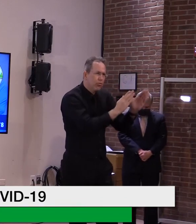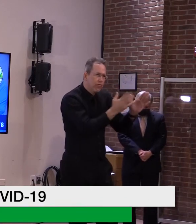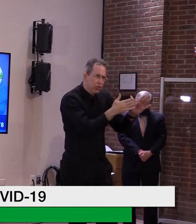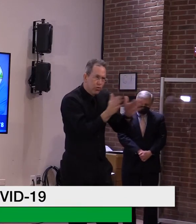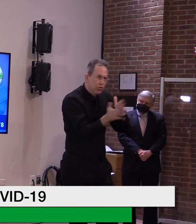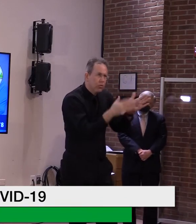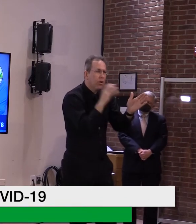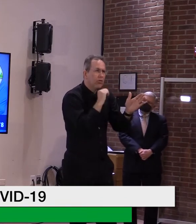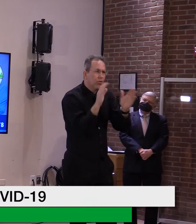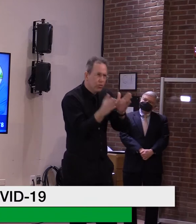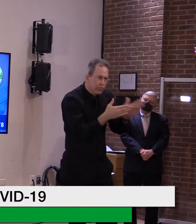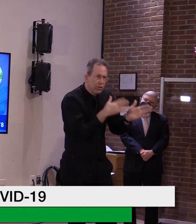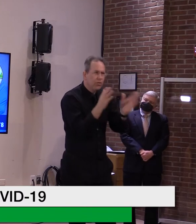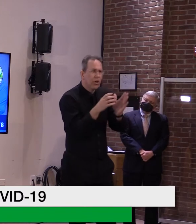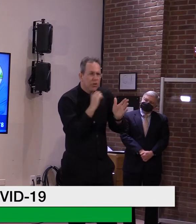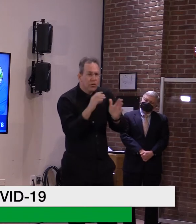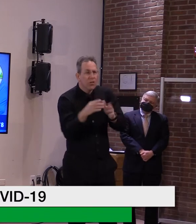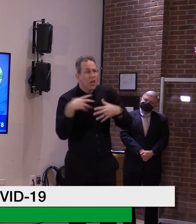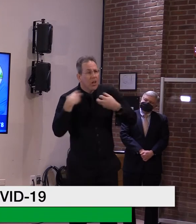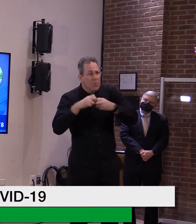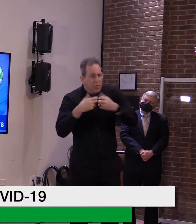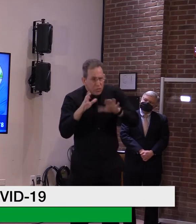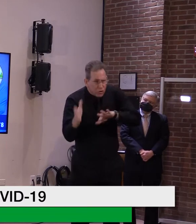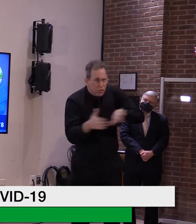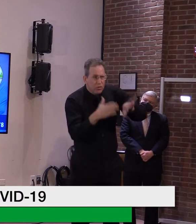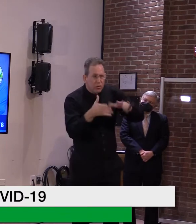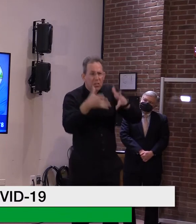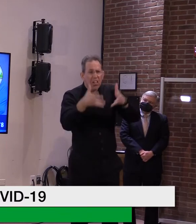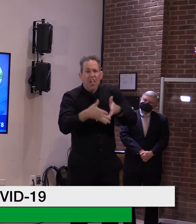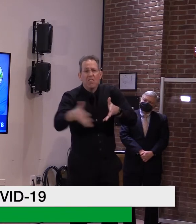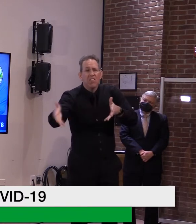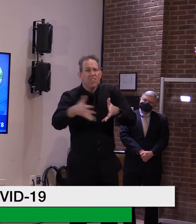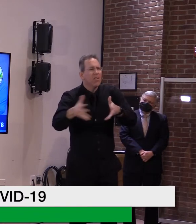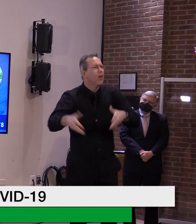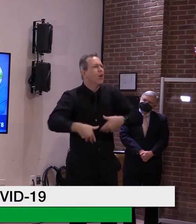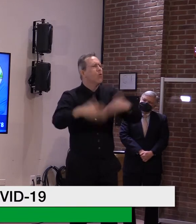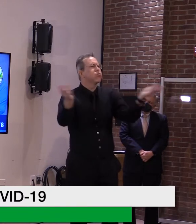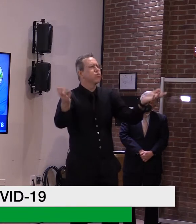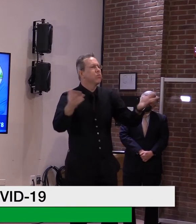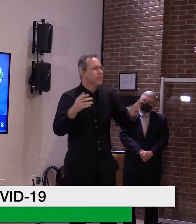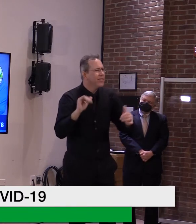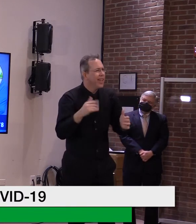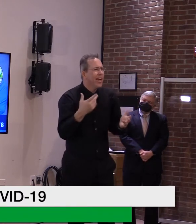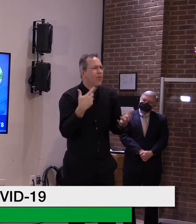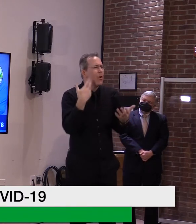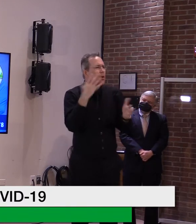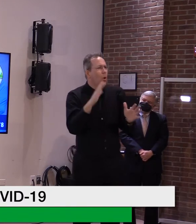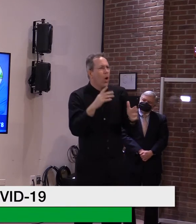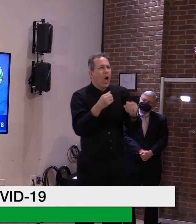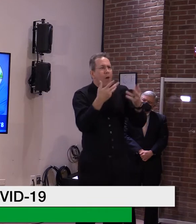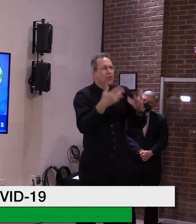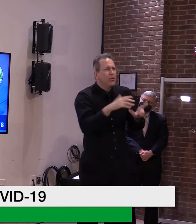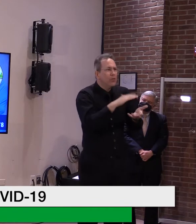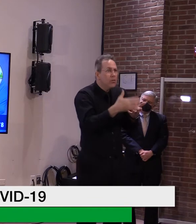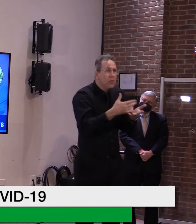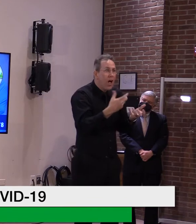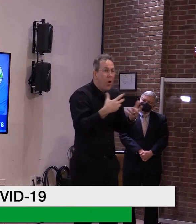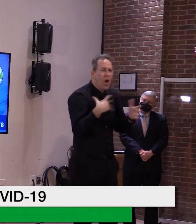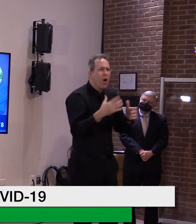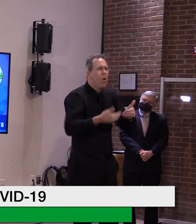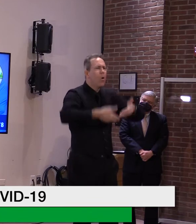those folks first. But we didn't know what to expect in the broader group. So opening up sooner